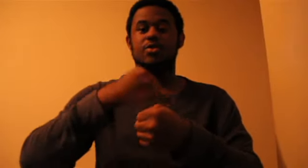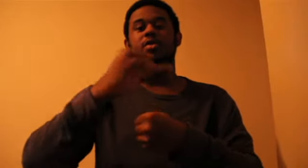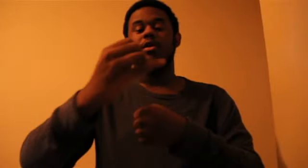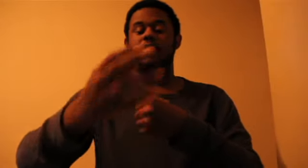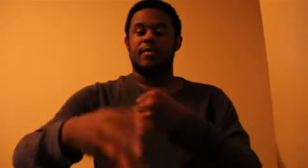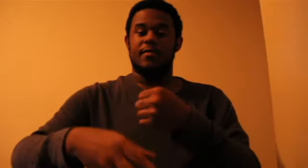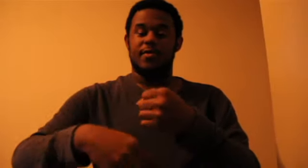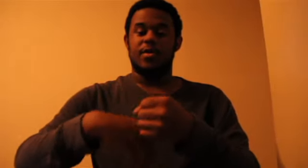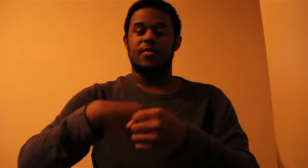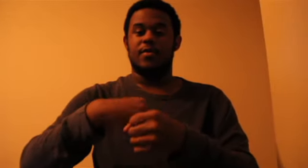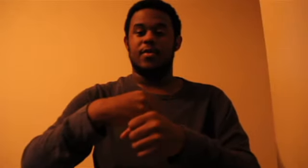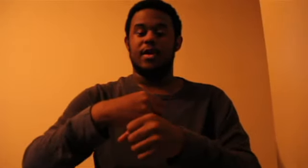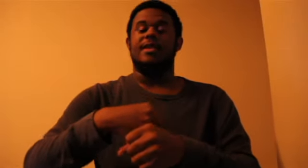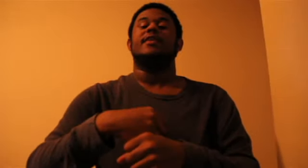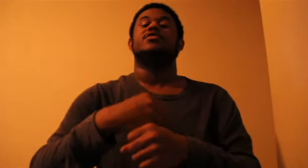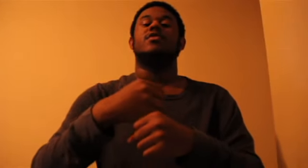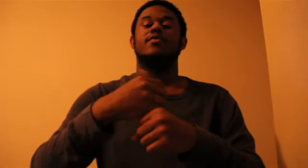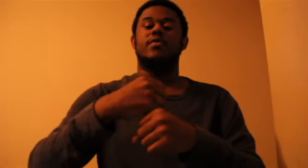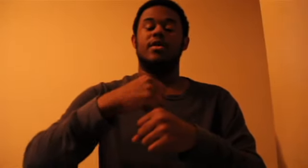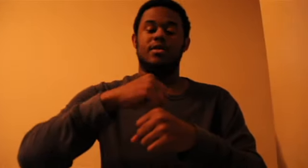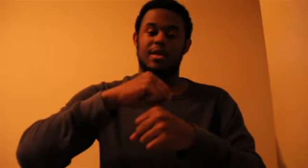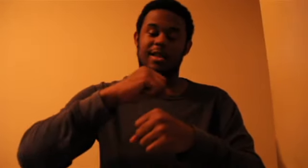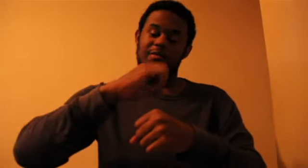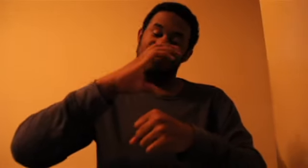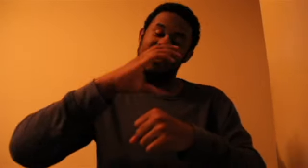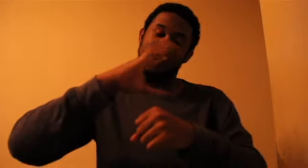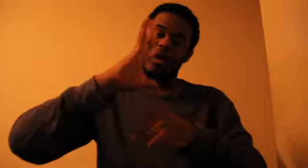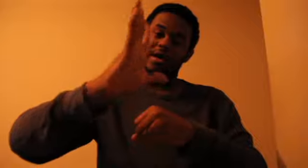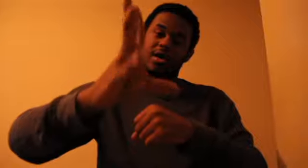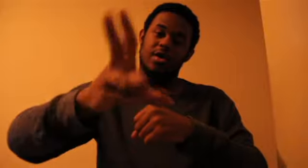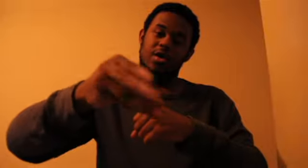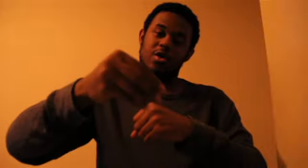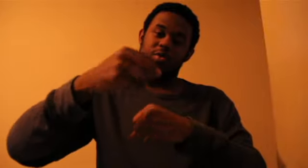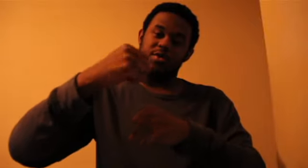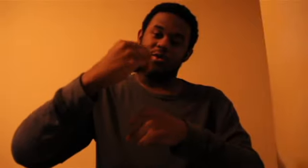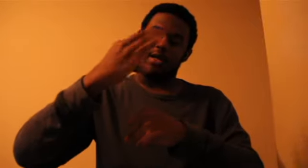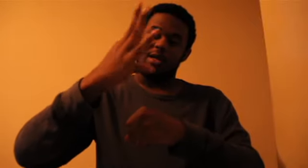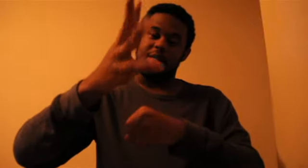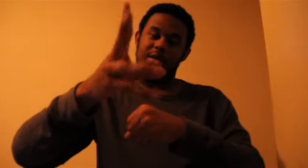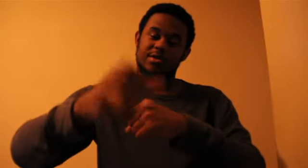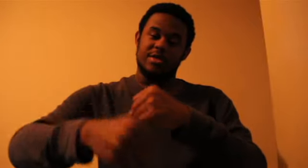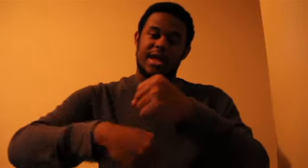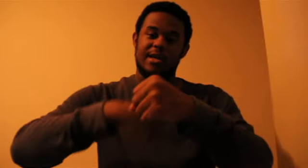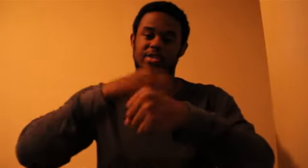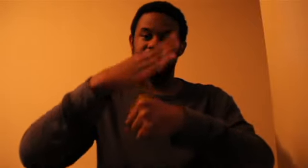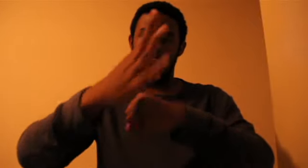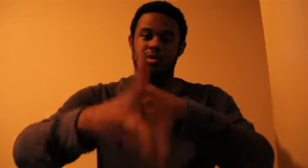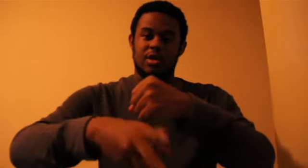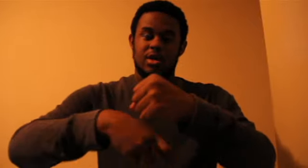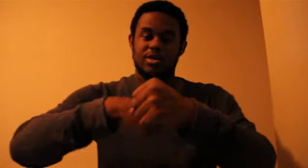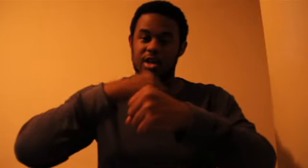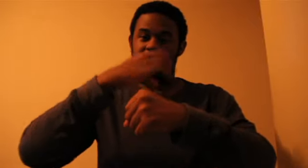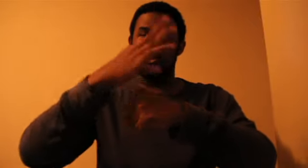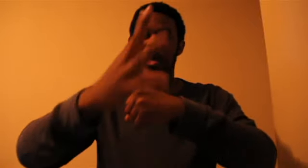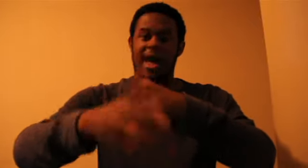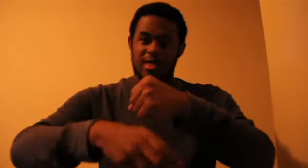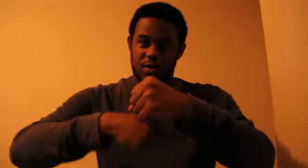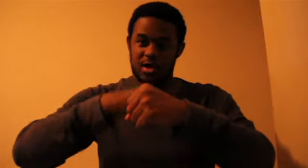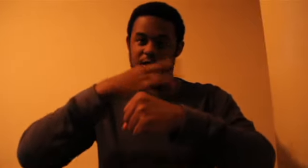then forward four and as you go forward your right hand opens quickly and closes as you turn gathering your